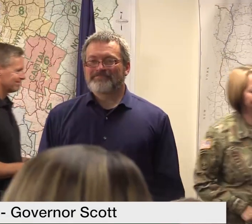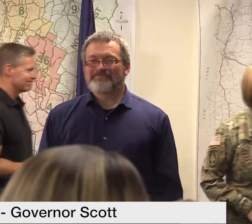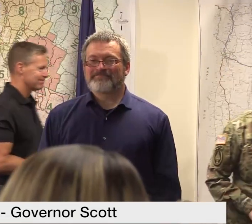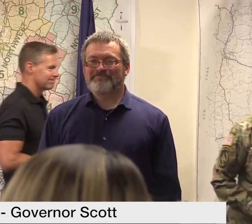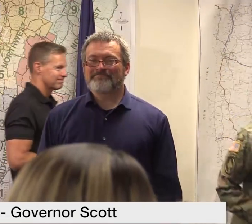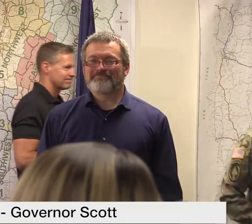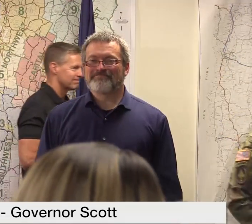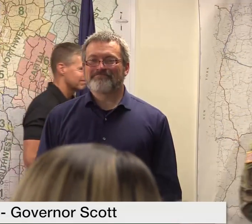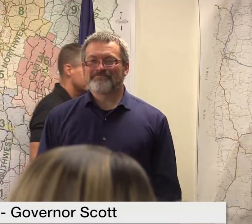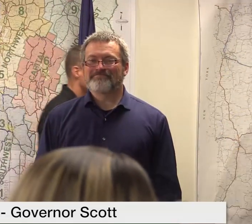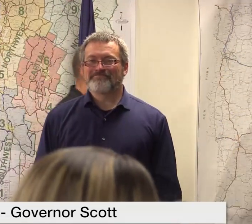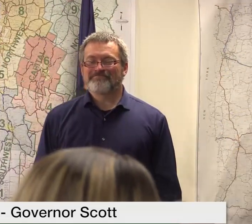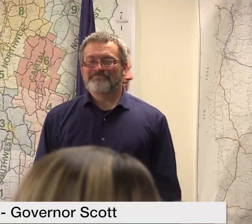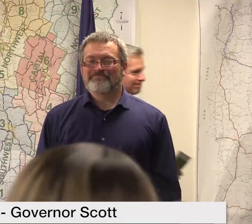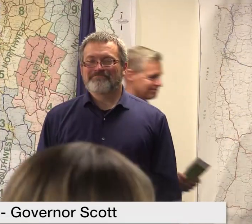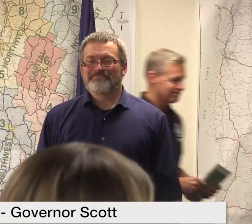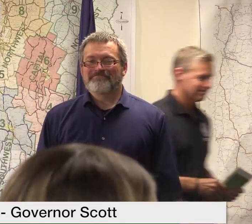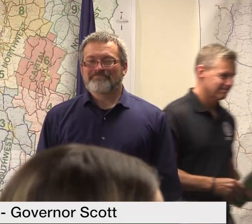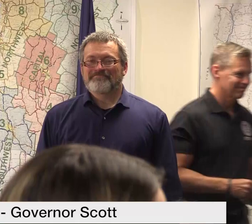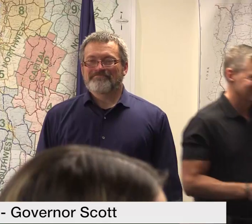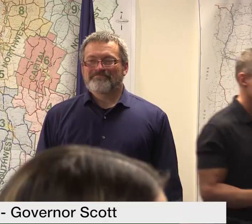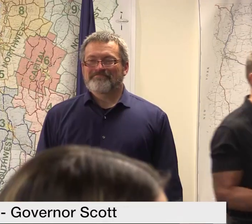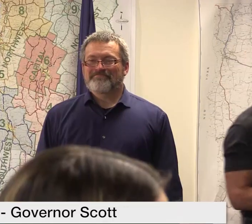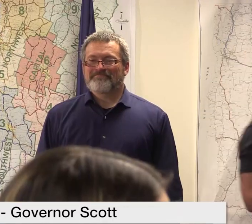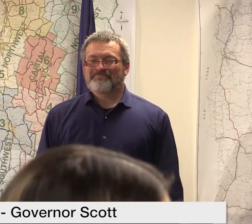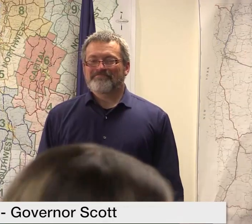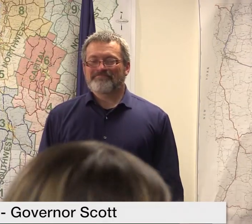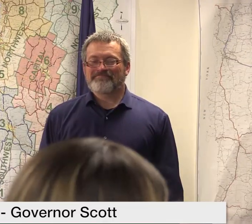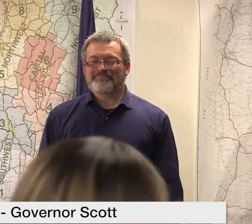thank you is